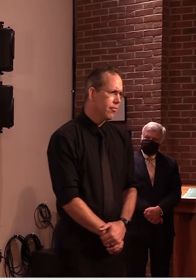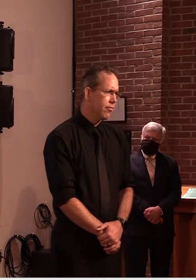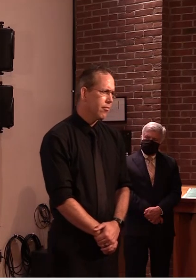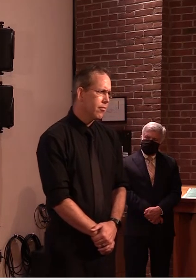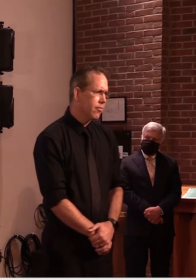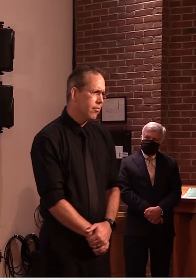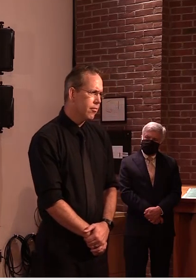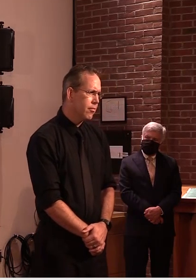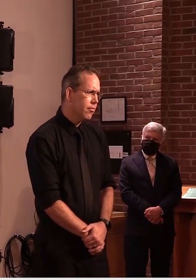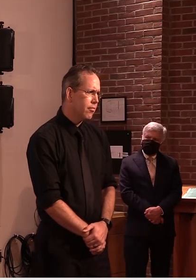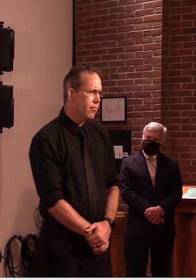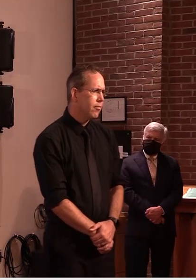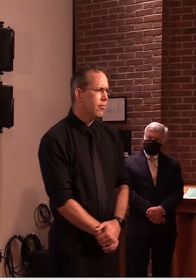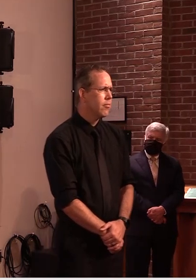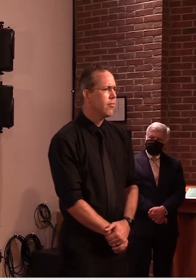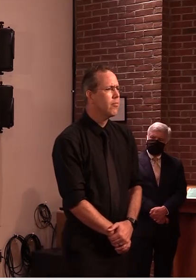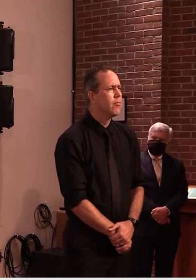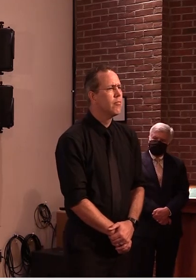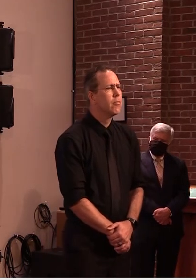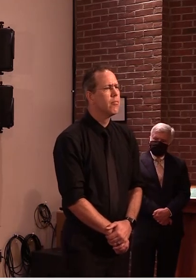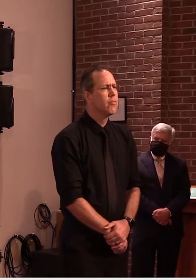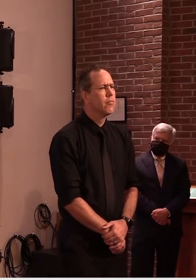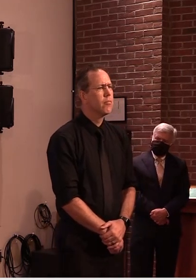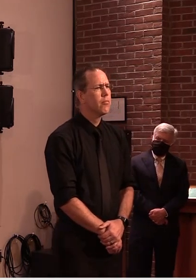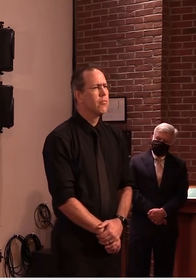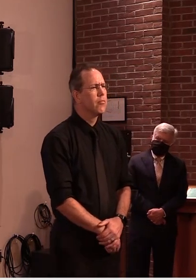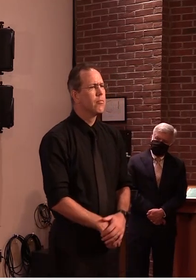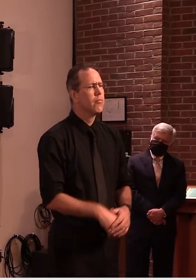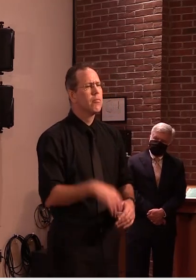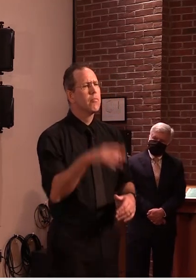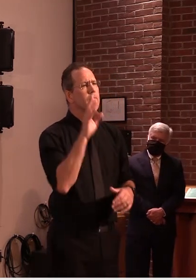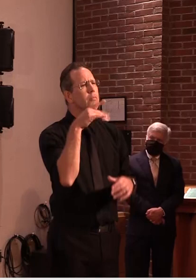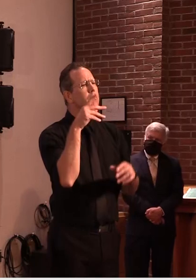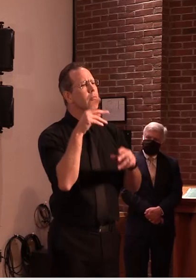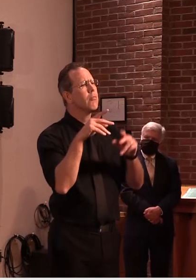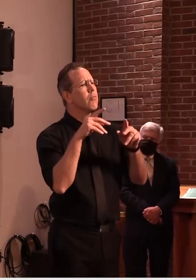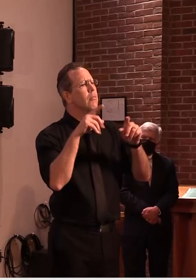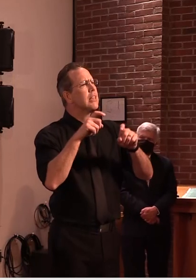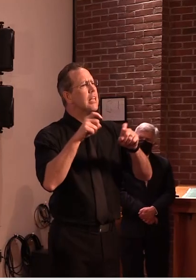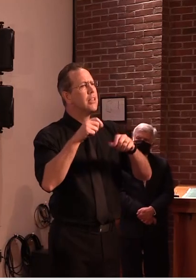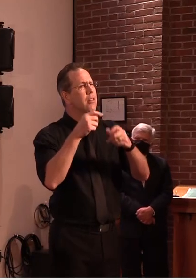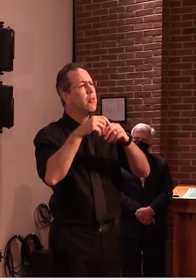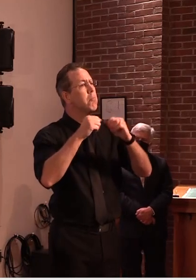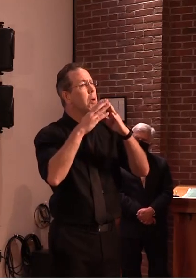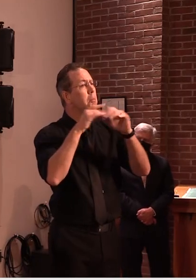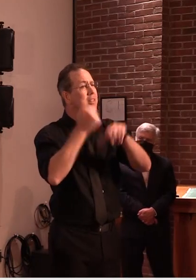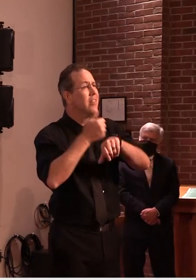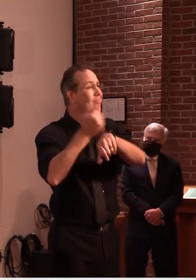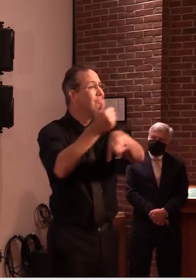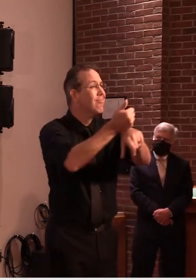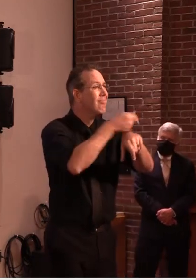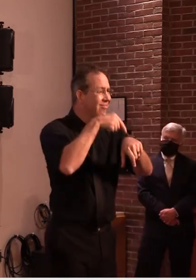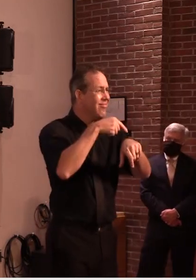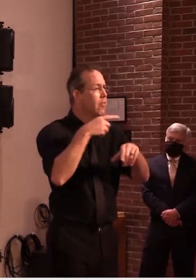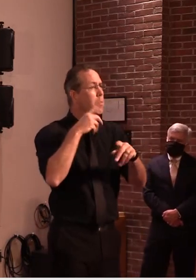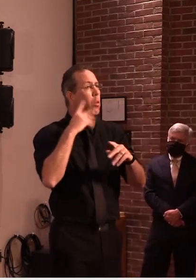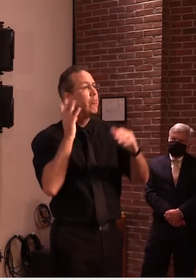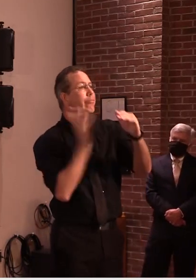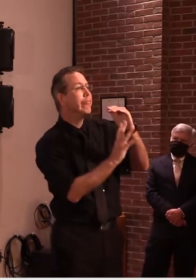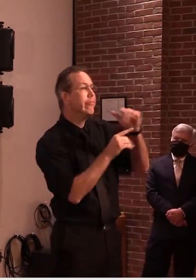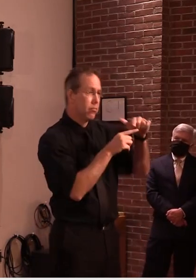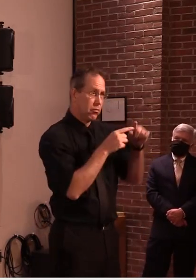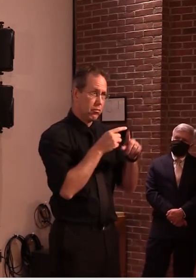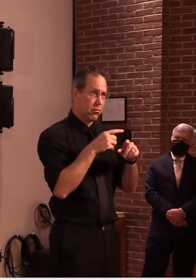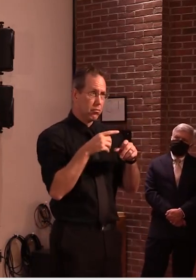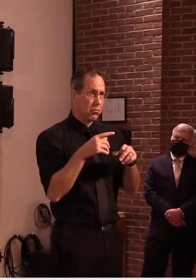prioritized at those pop-up testing sites and what what what individuals should be should be seeking out tests at those sites